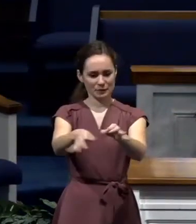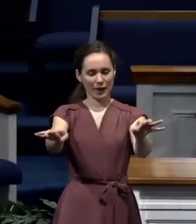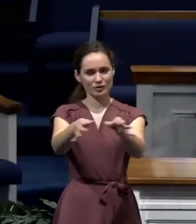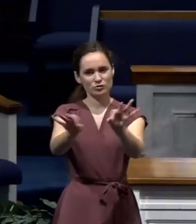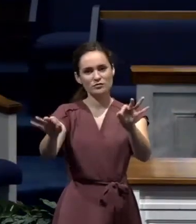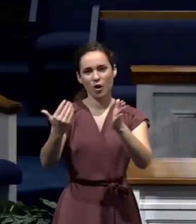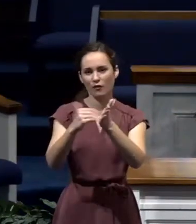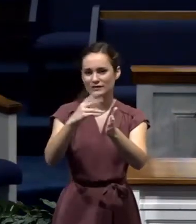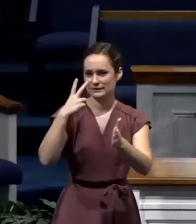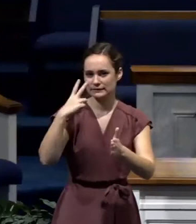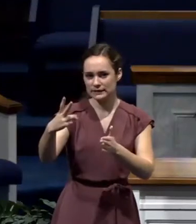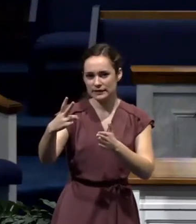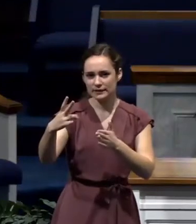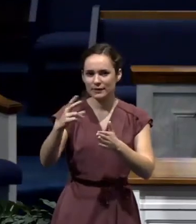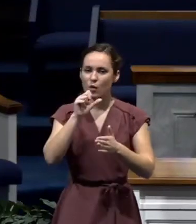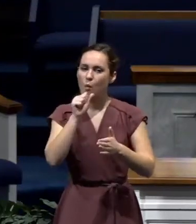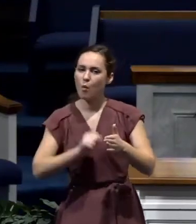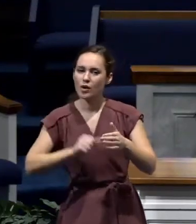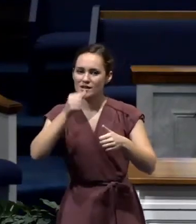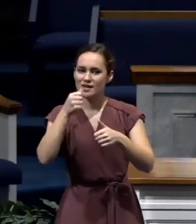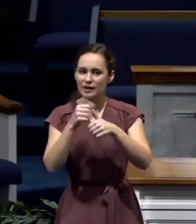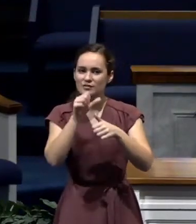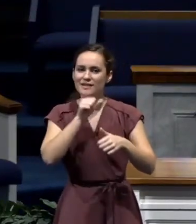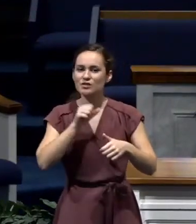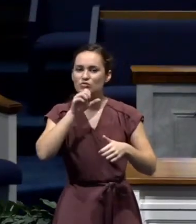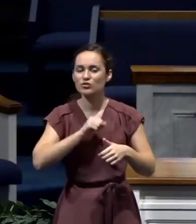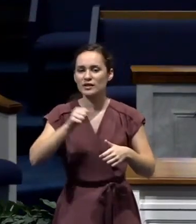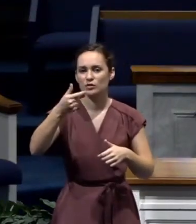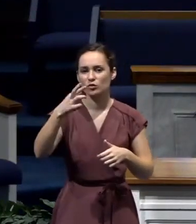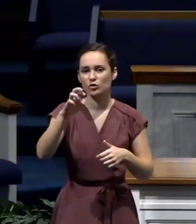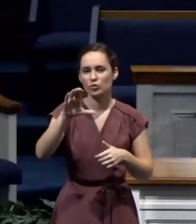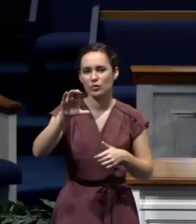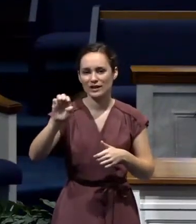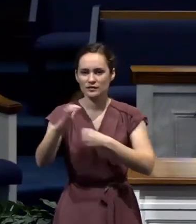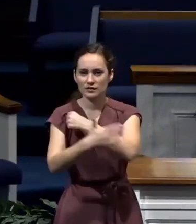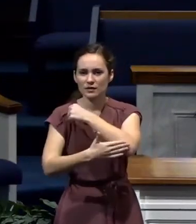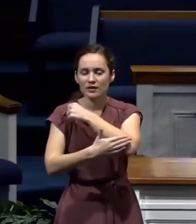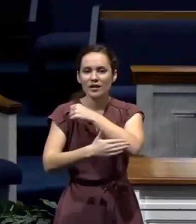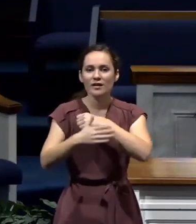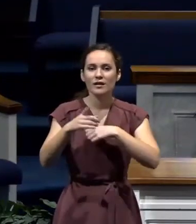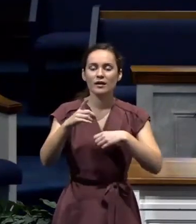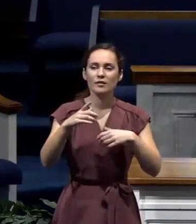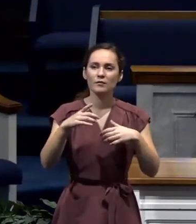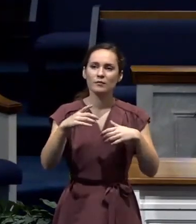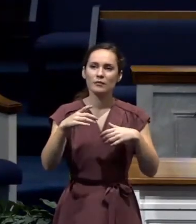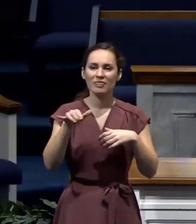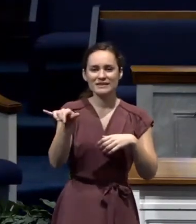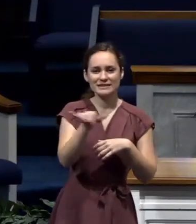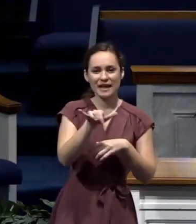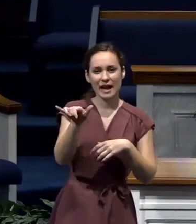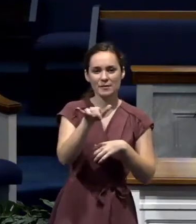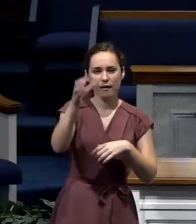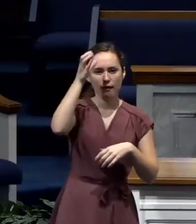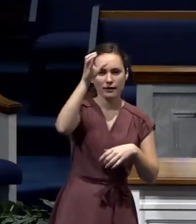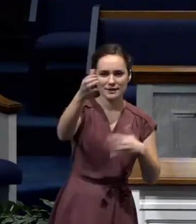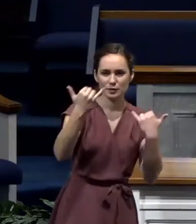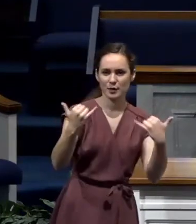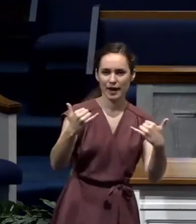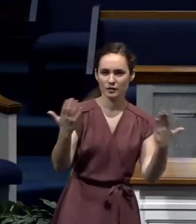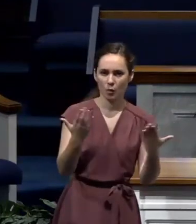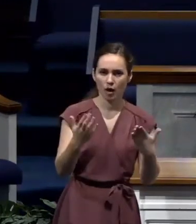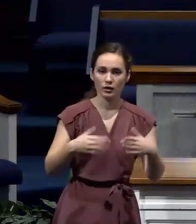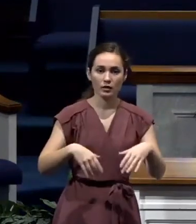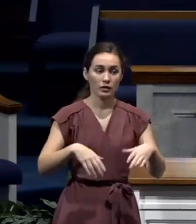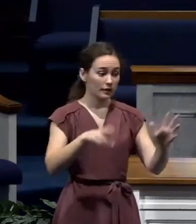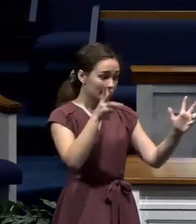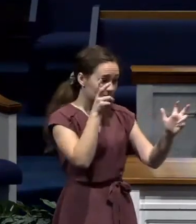found in letters in ancient Greece. And it really is the equivalent expression today would be something like, now listen to this. I want you